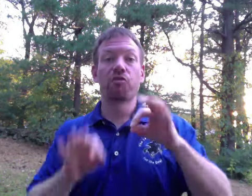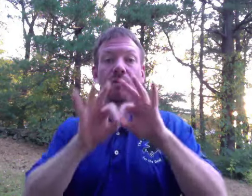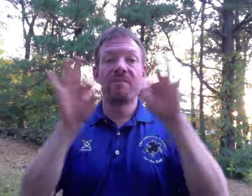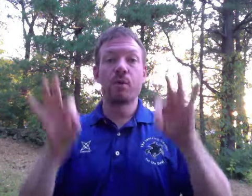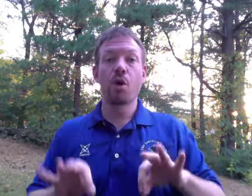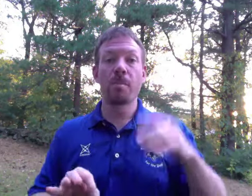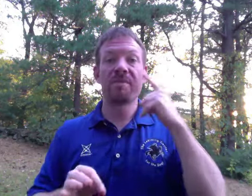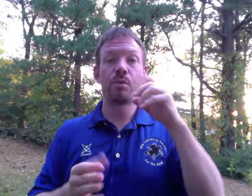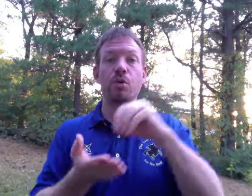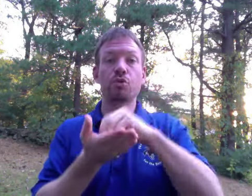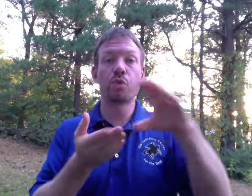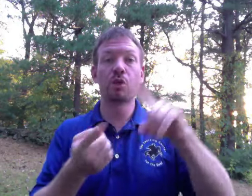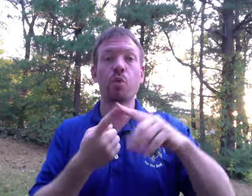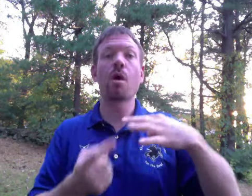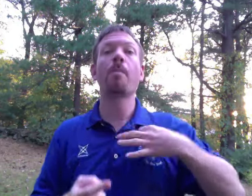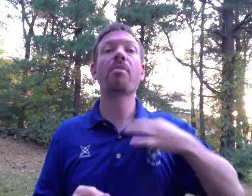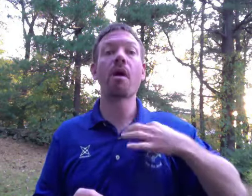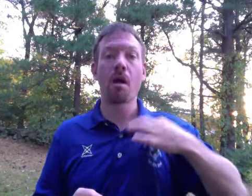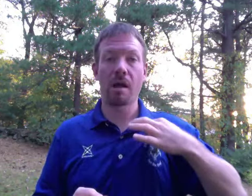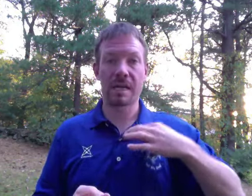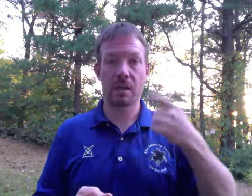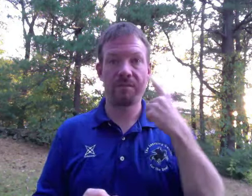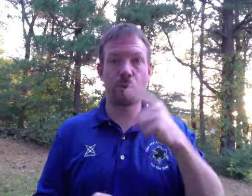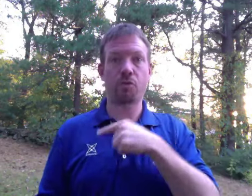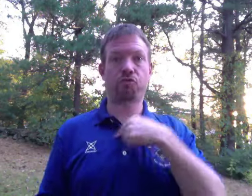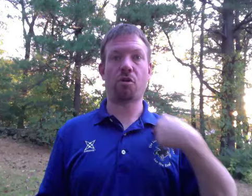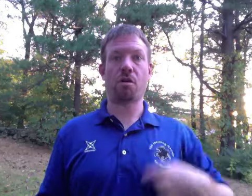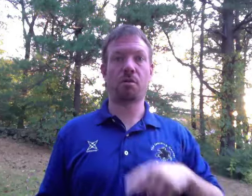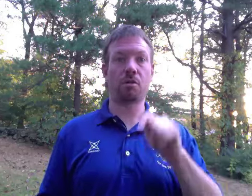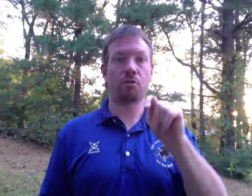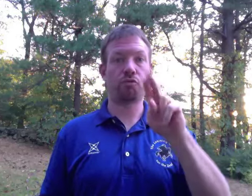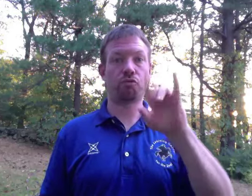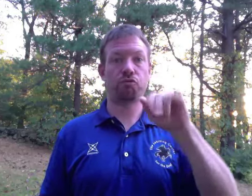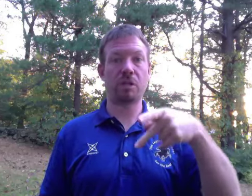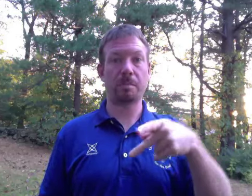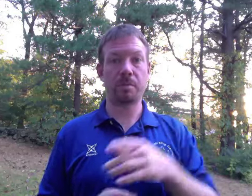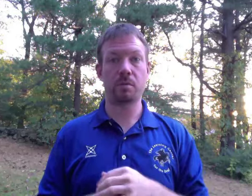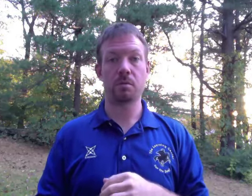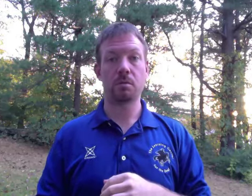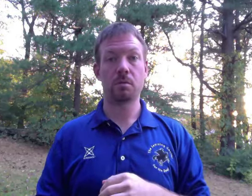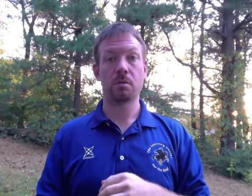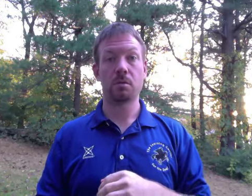sending out applications for the students to apply to be selected as part of this group.